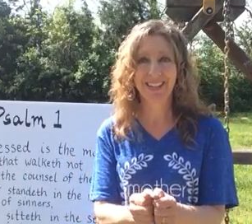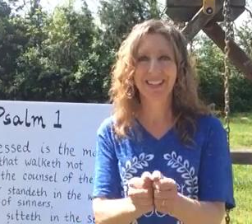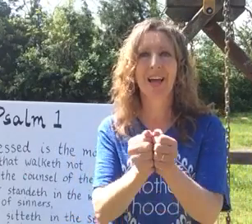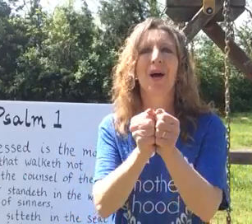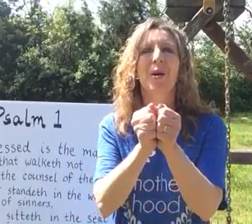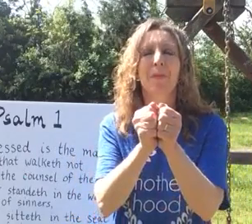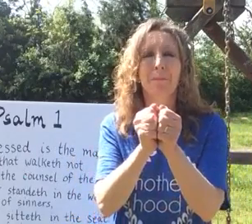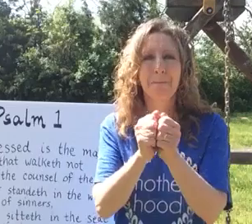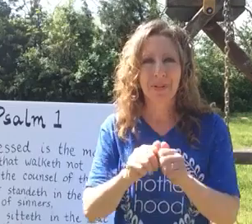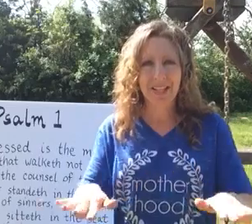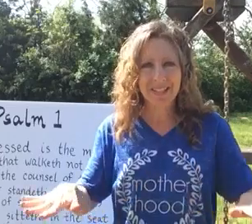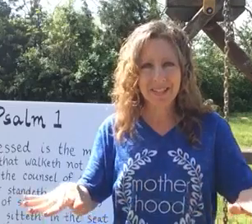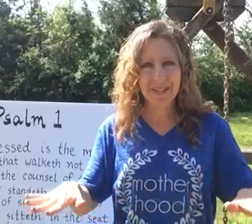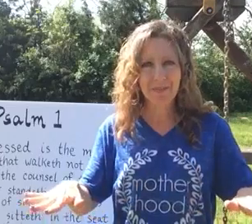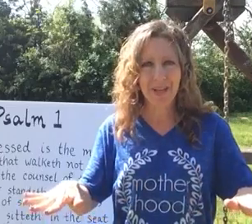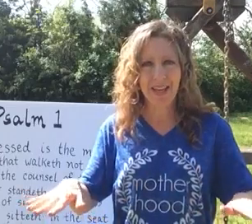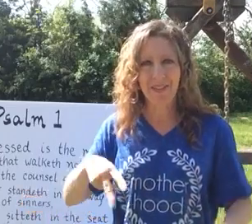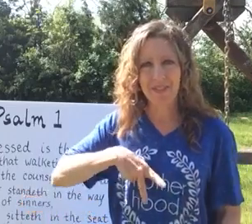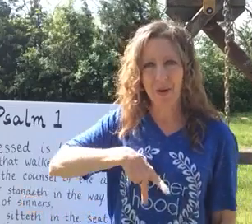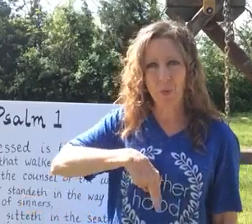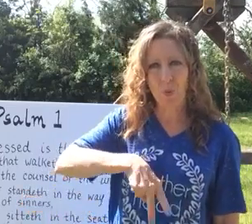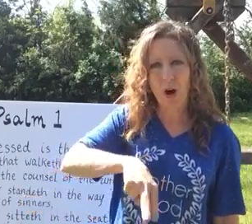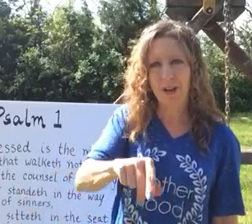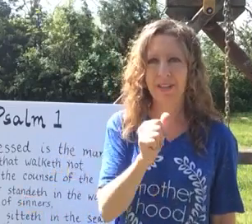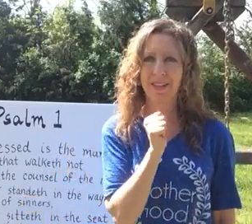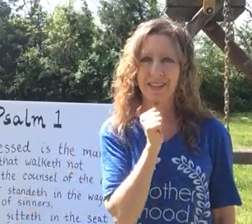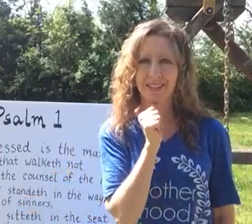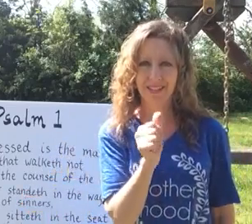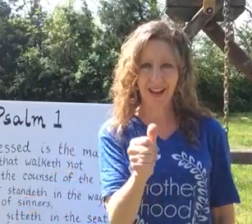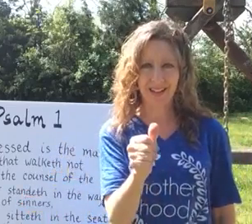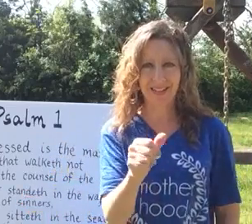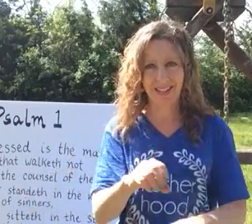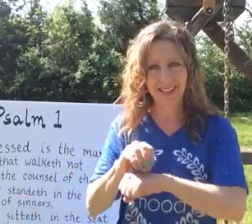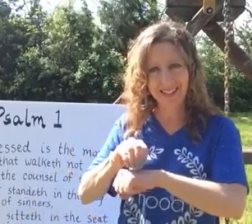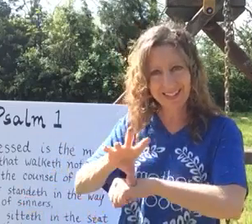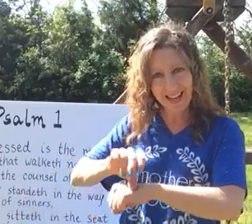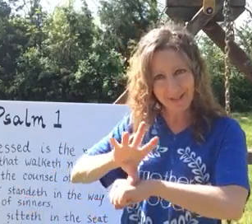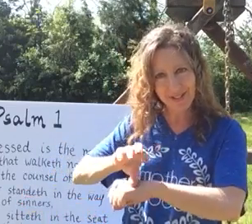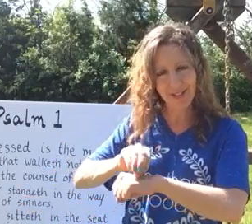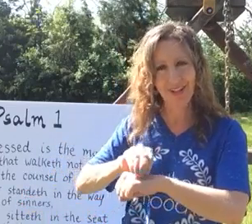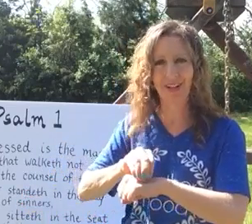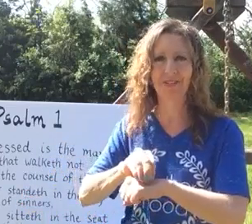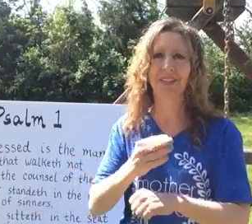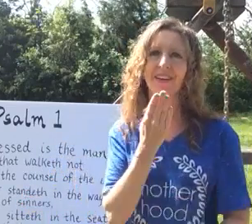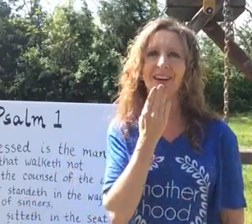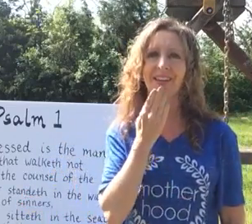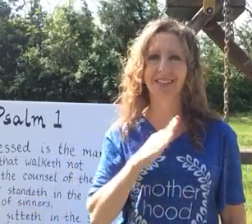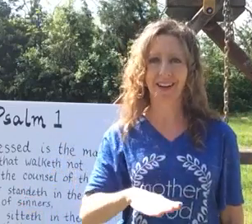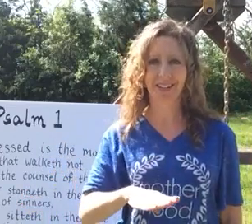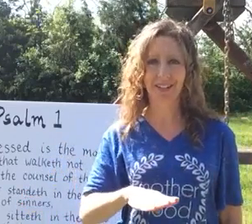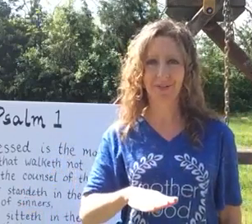get it. Blessed is the man that walketh not. In the counsel of the ungodly.